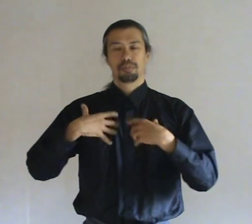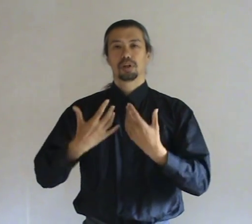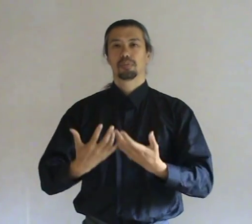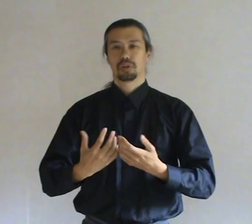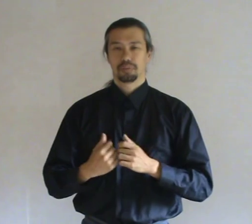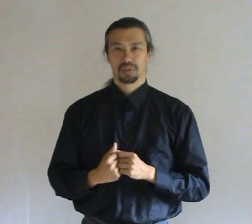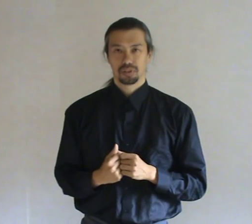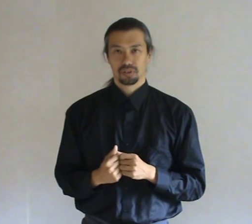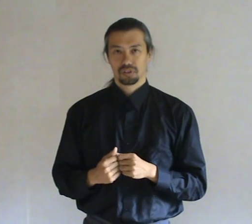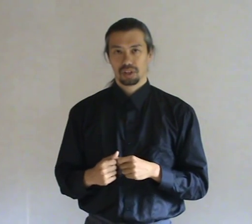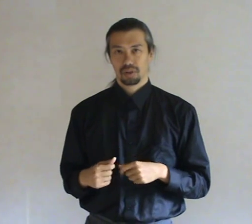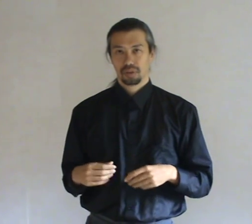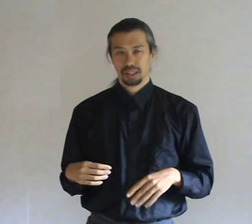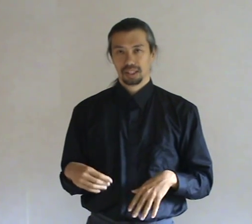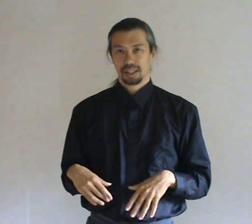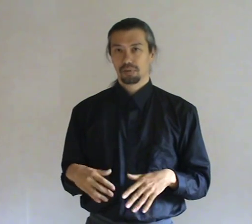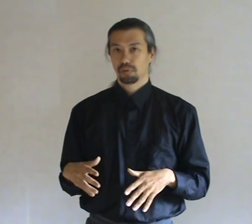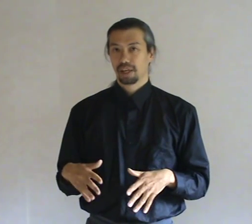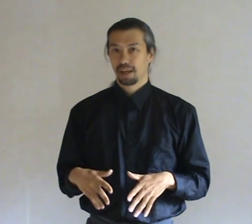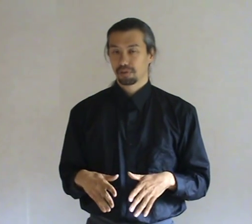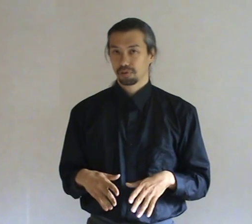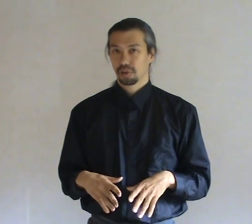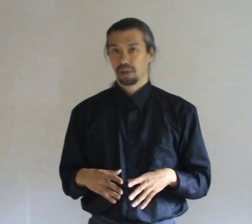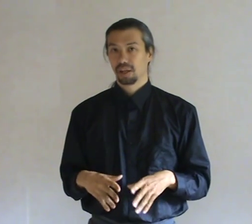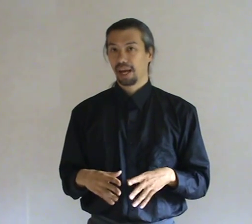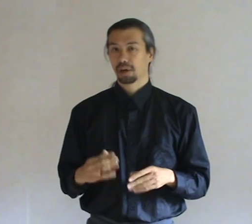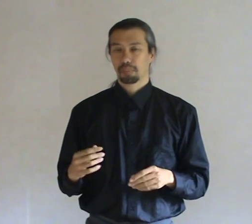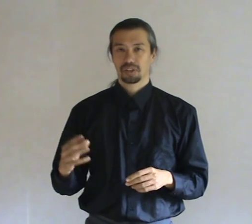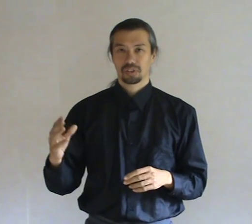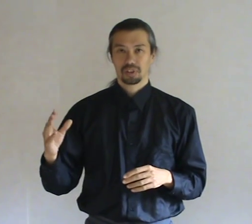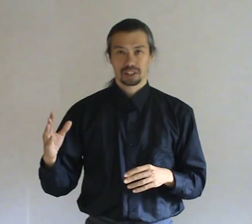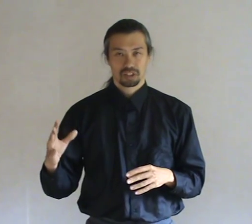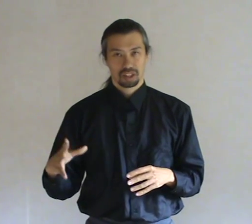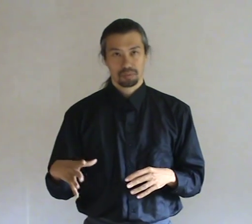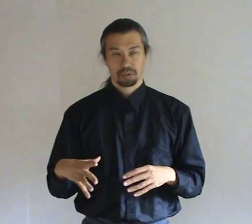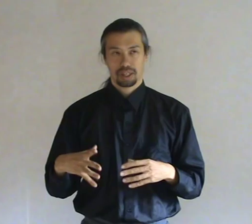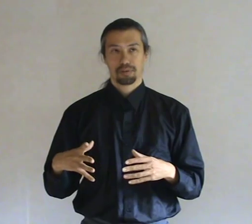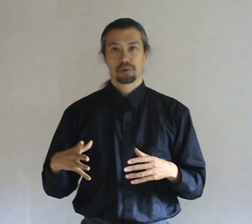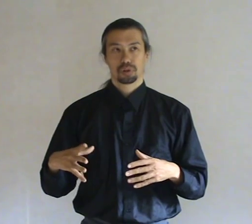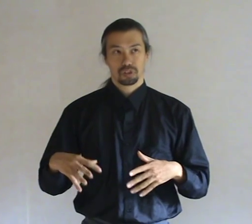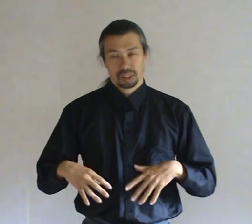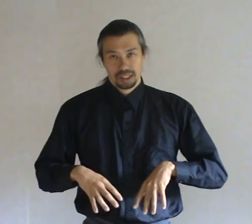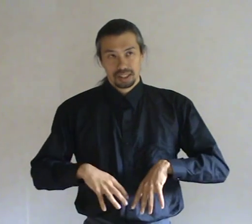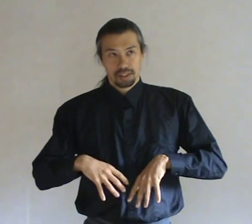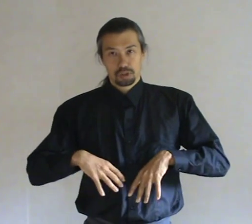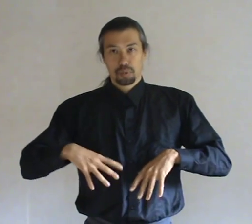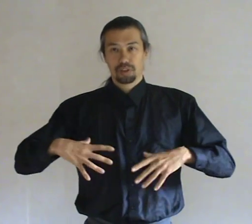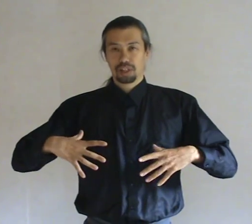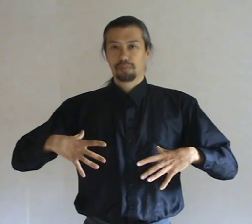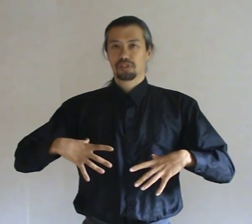become more dominant. So if I have an anger pattern. It gets a little bit of life force. It swells up. It